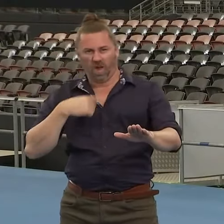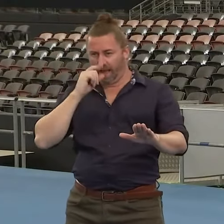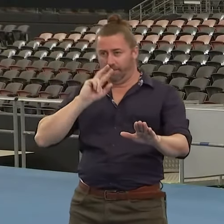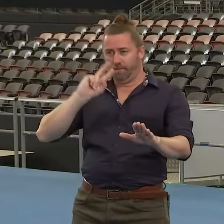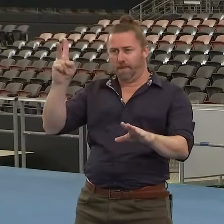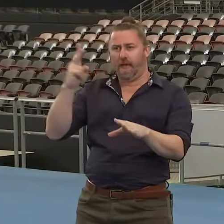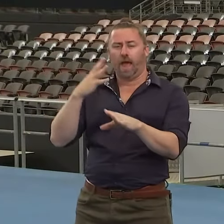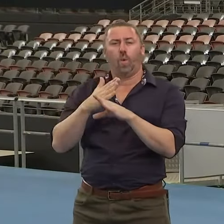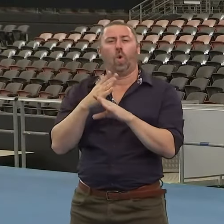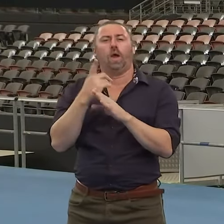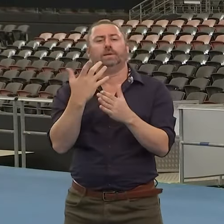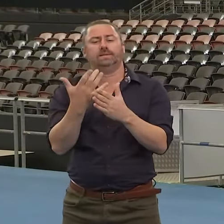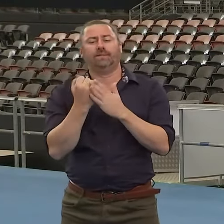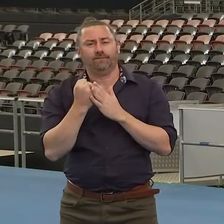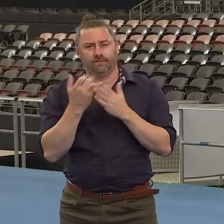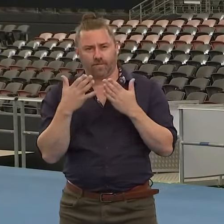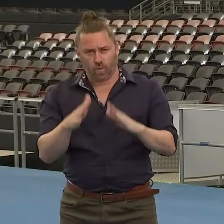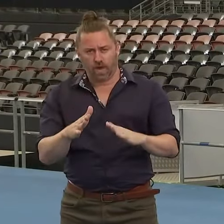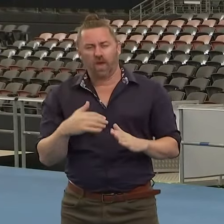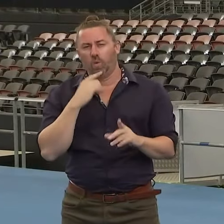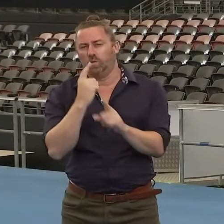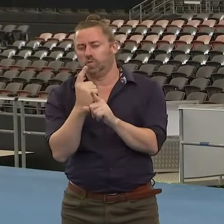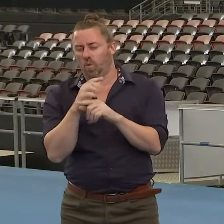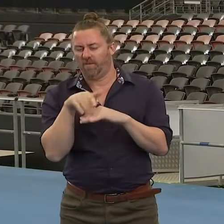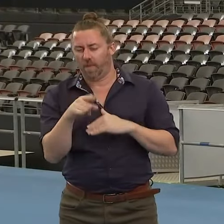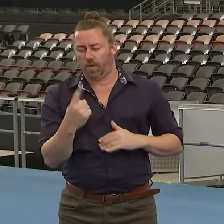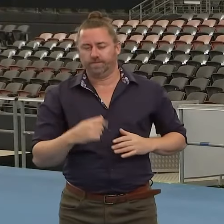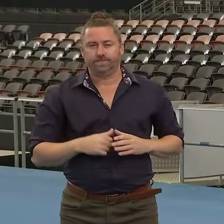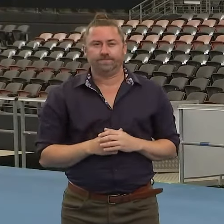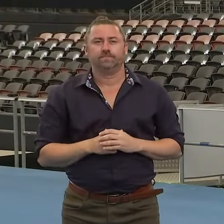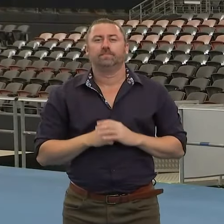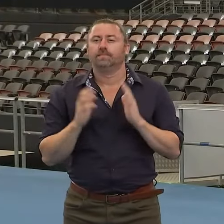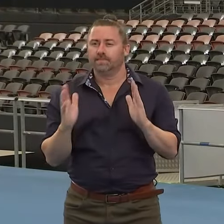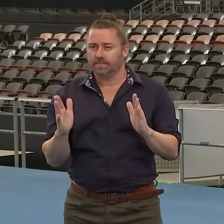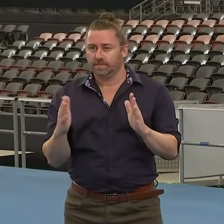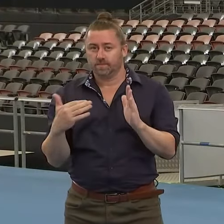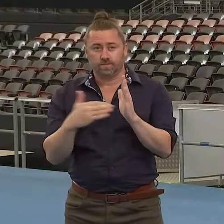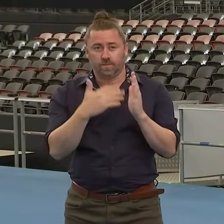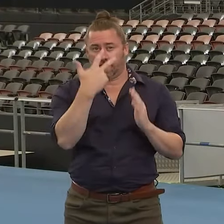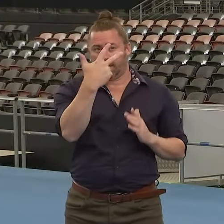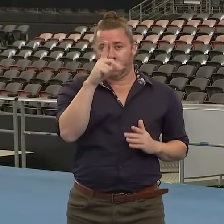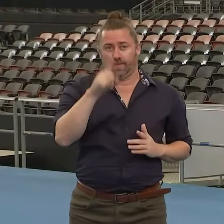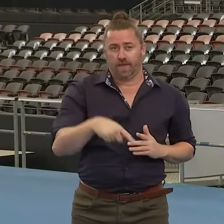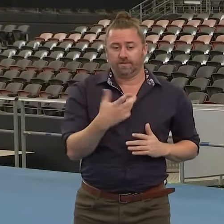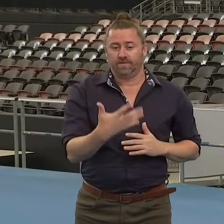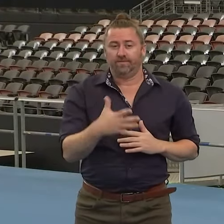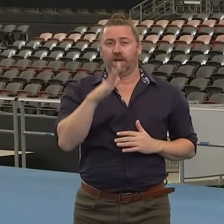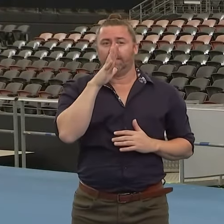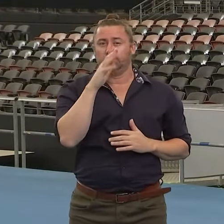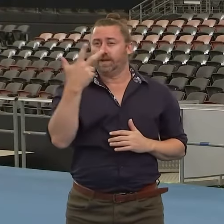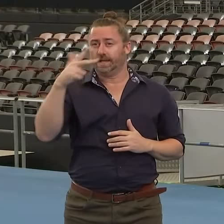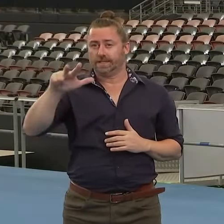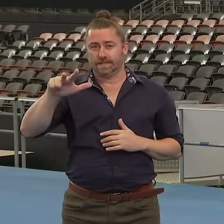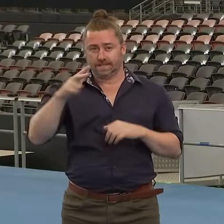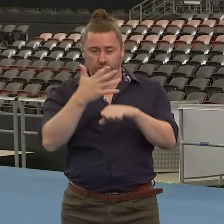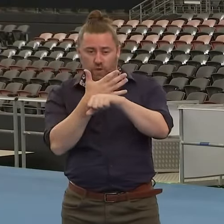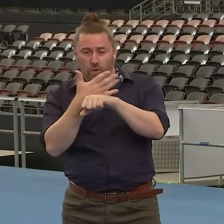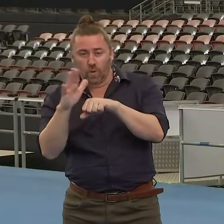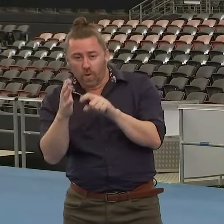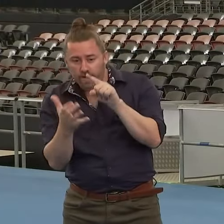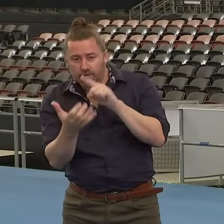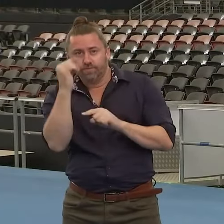as well in a safe way. So we'll discuss that as well. So today we have 8,580 new cases,